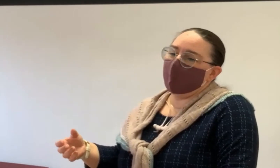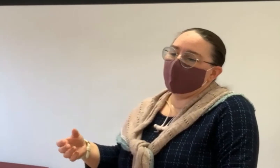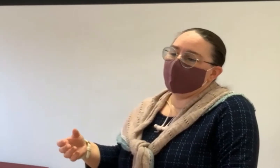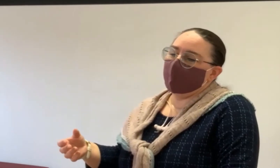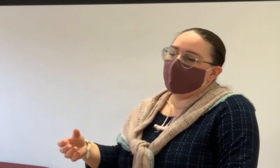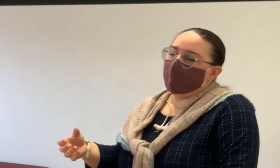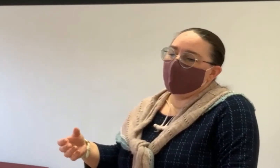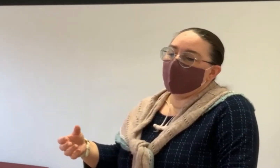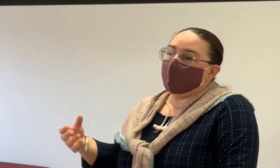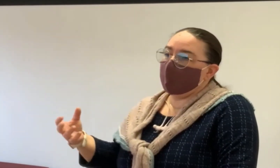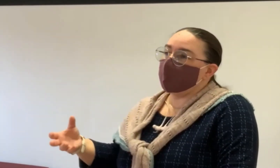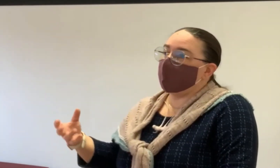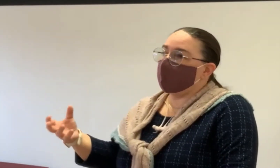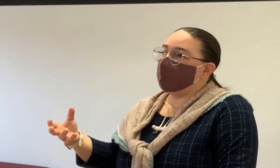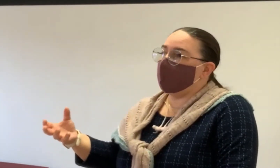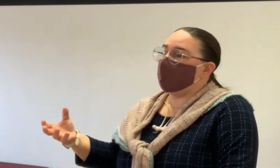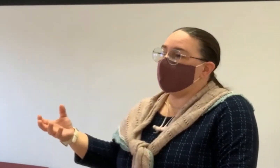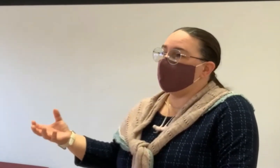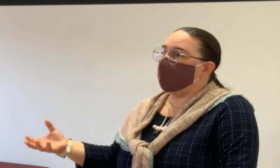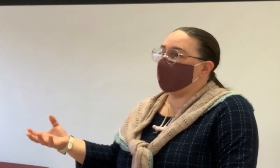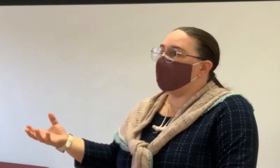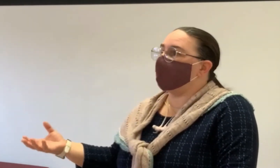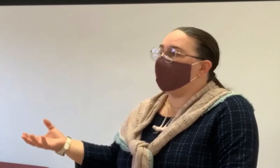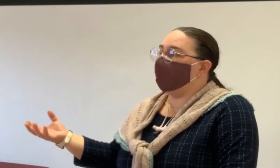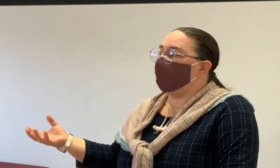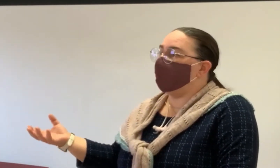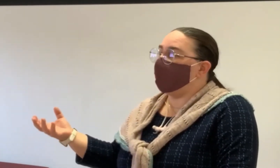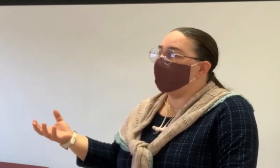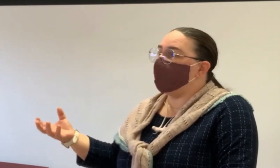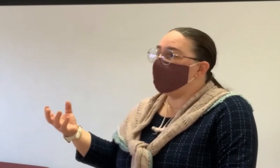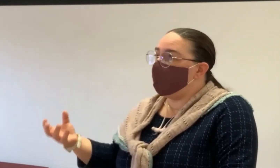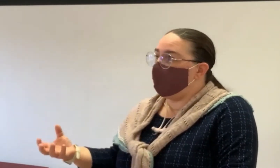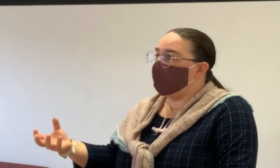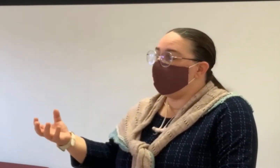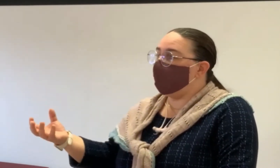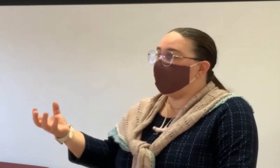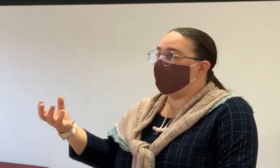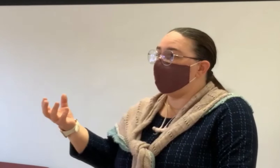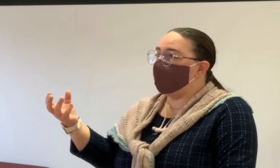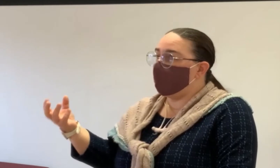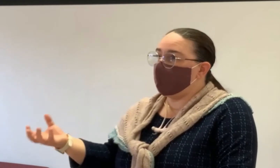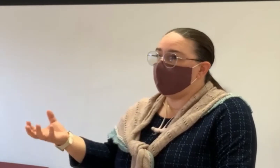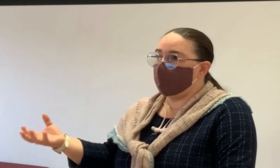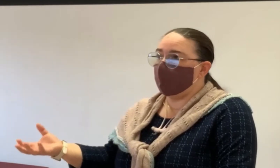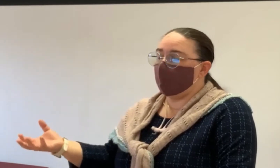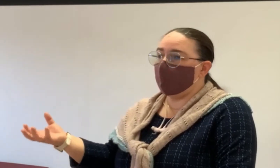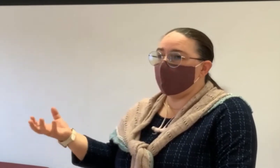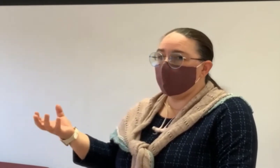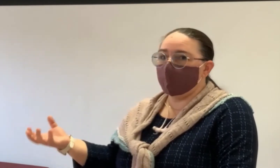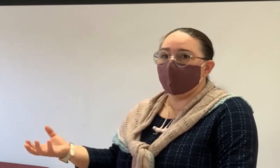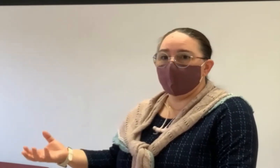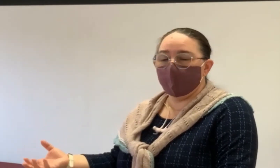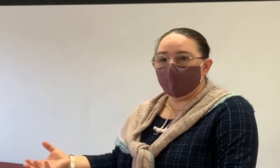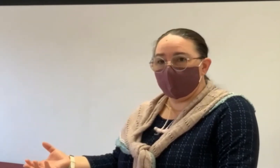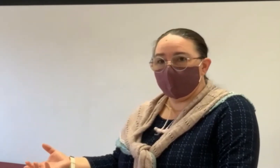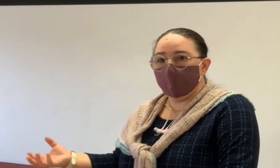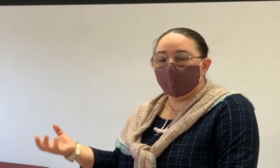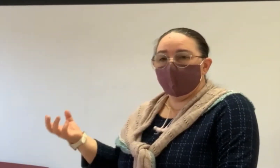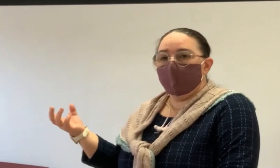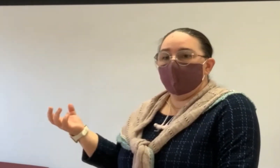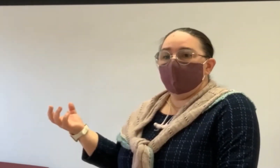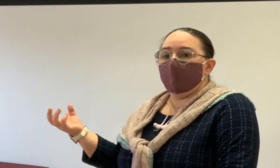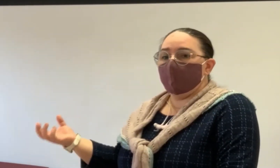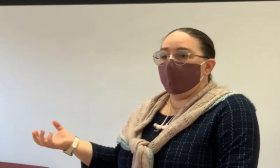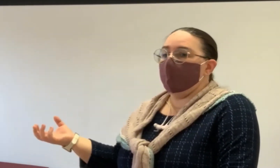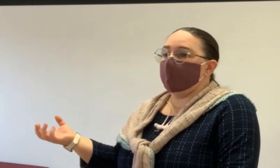but it is what is making the market go. And we know that many people are holding onto their homes